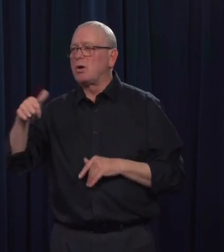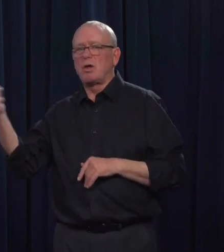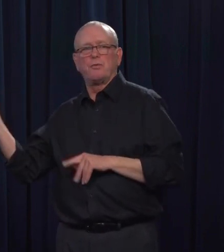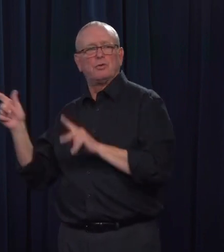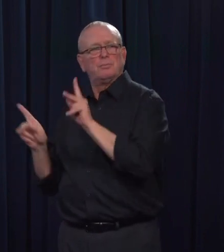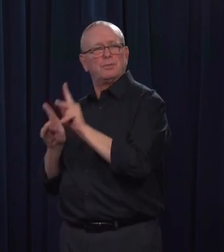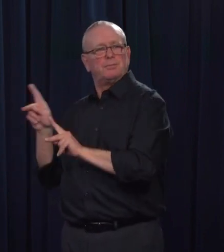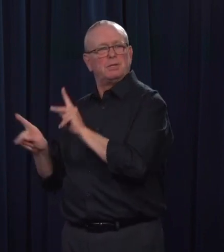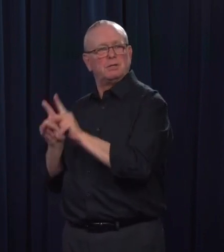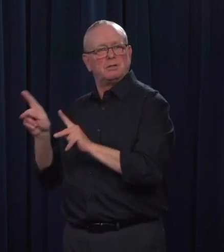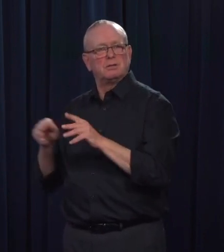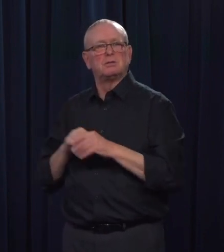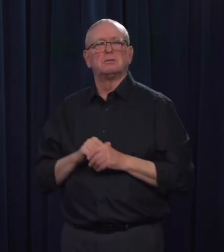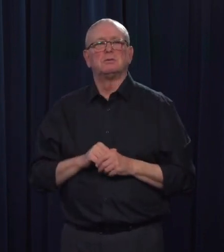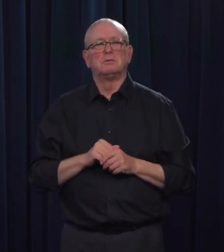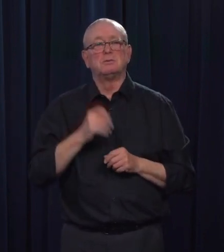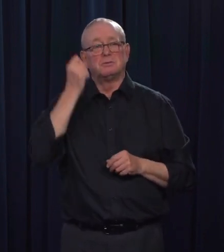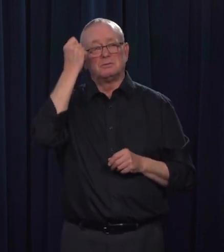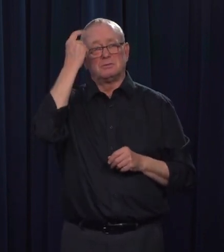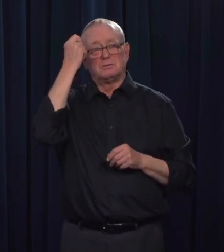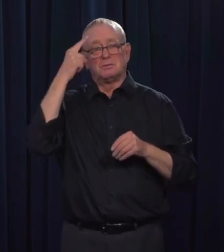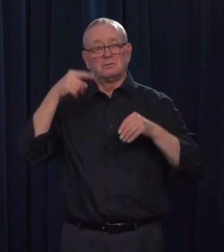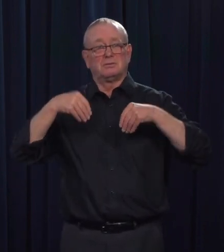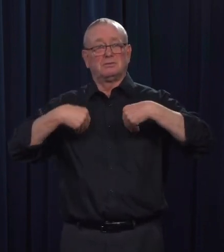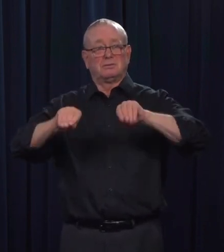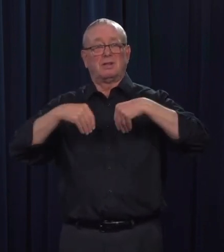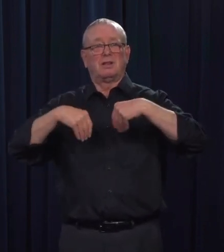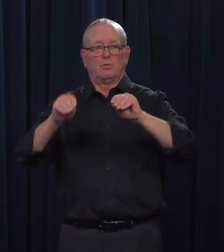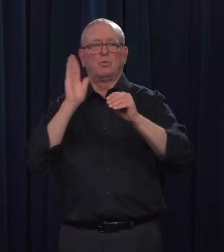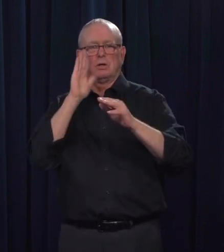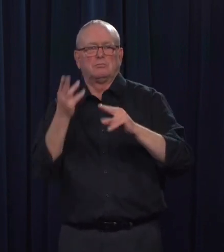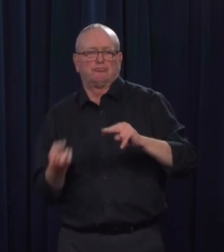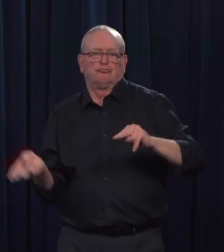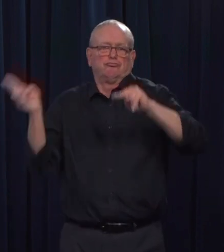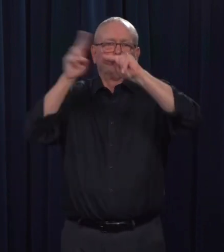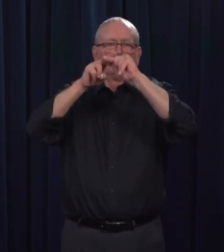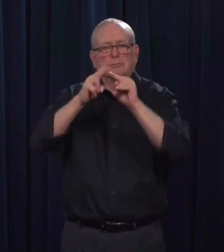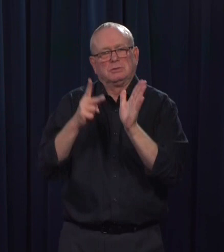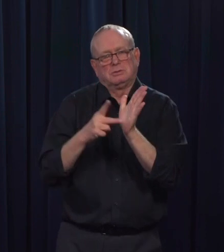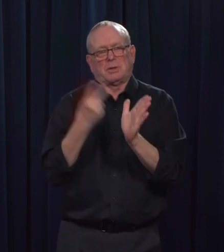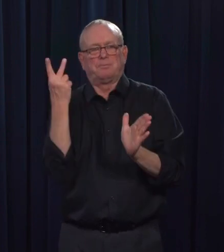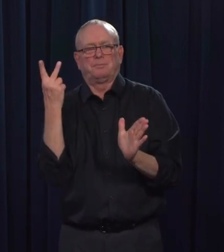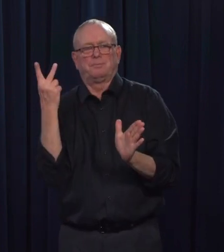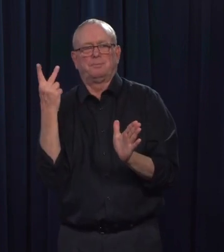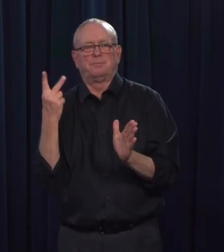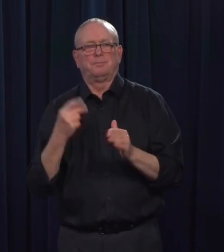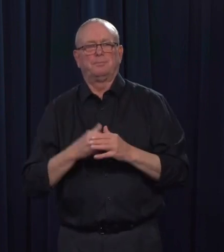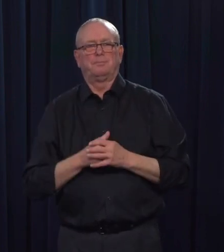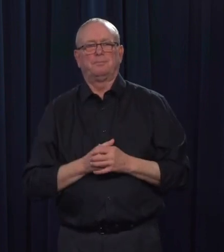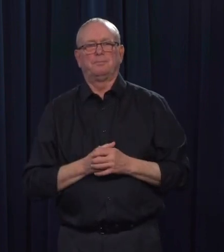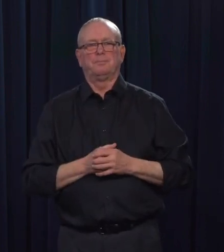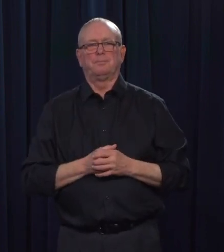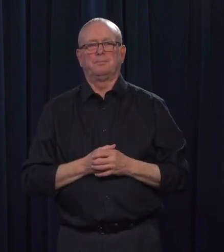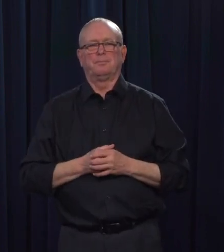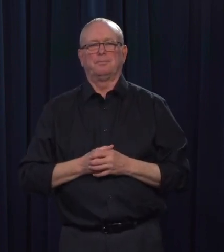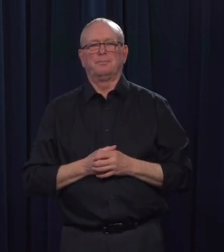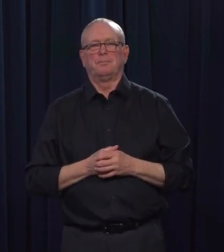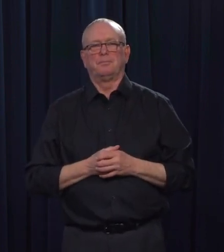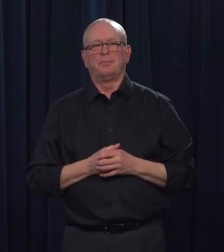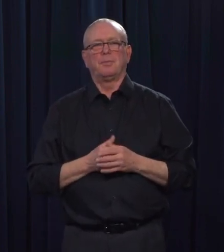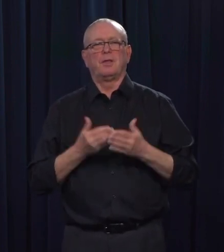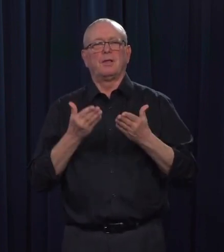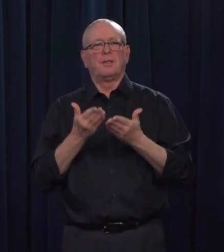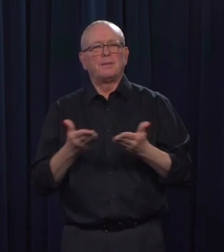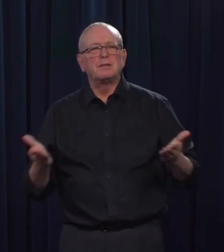Demand for long shelf-life products and fresh meat has significantly increased. And I want to clearly state